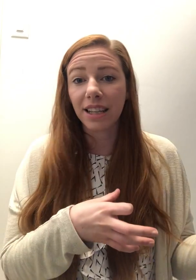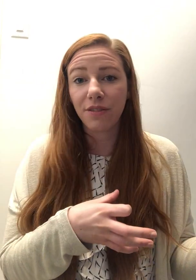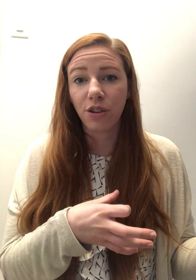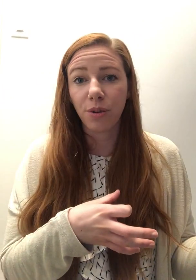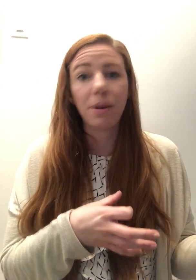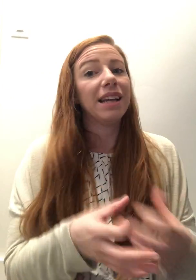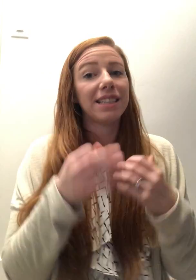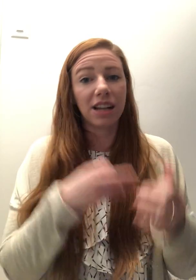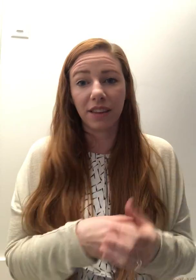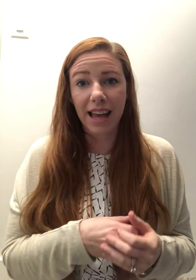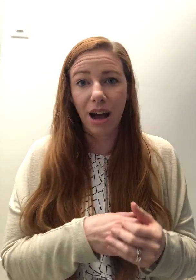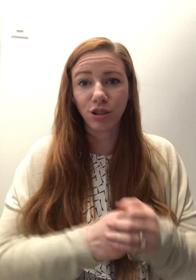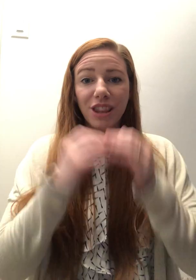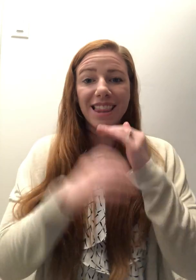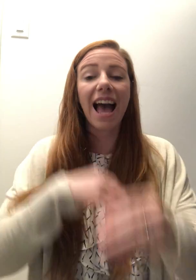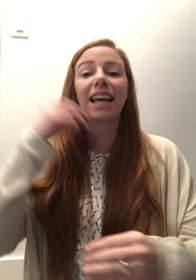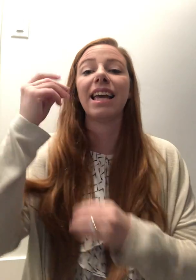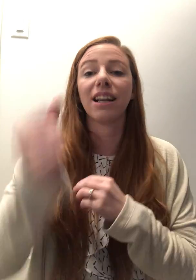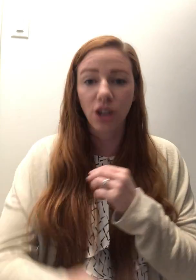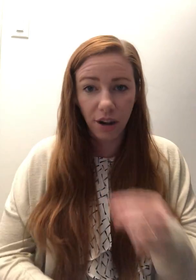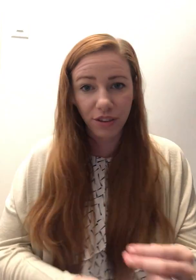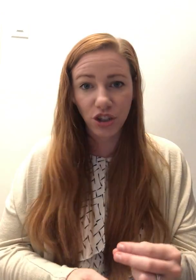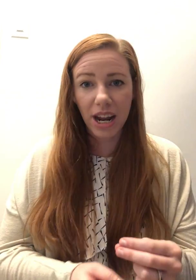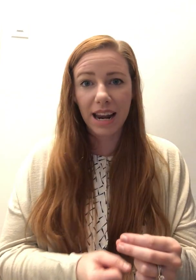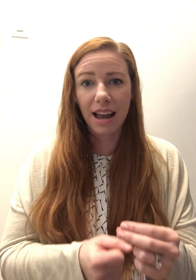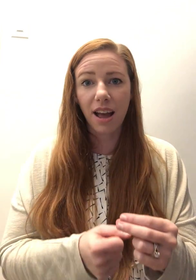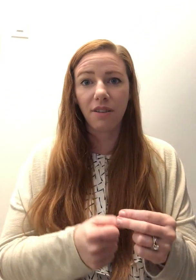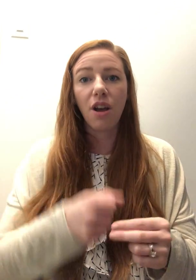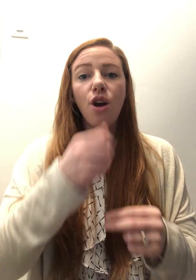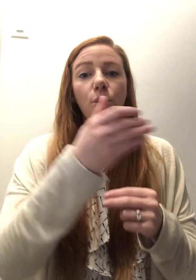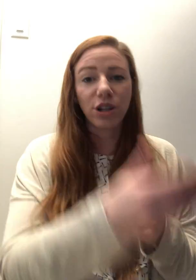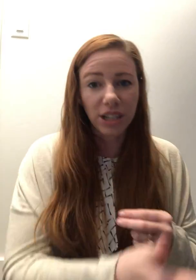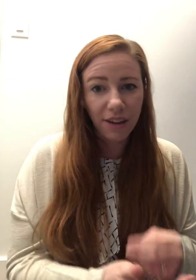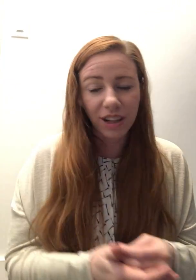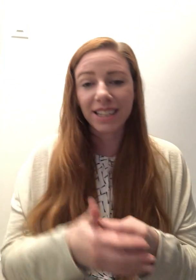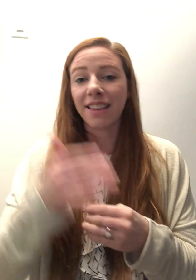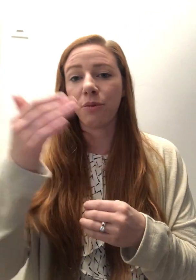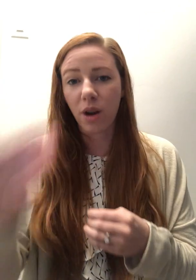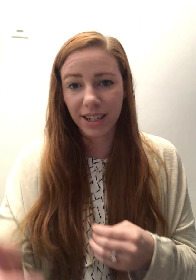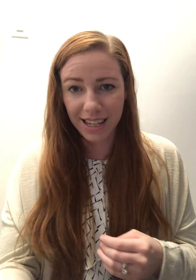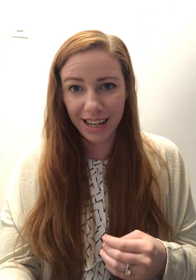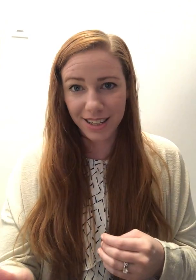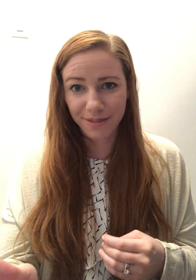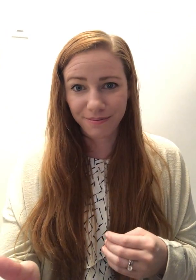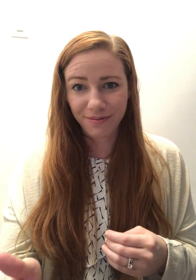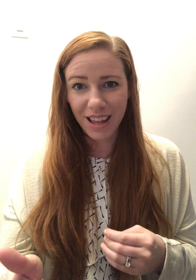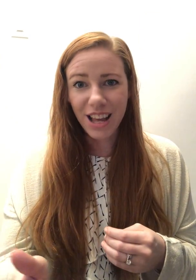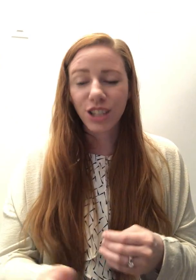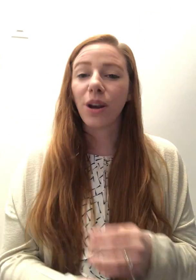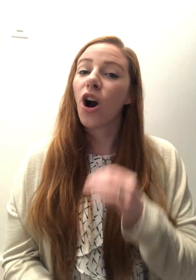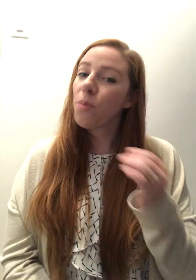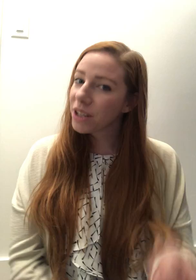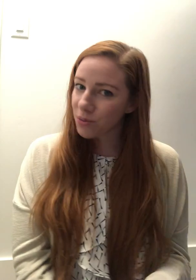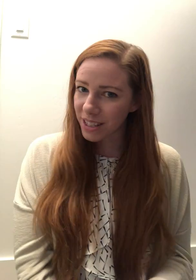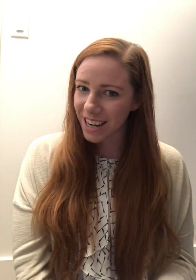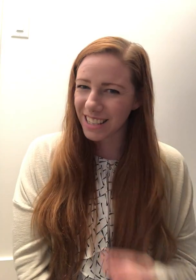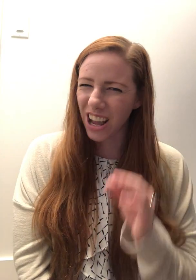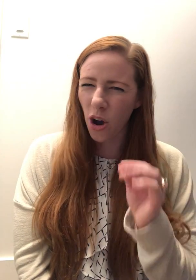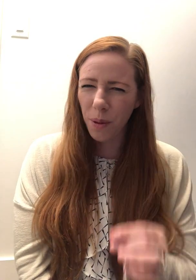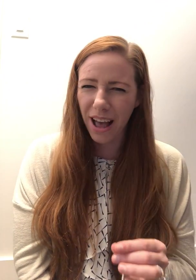the living room, sitting on the couch. That kicks off the chain of watching Netflix and then wanting to eat. So I hope this resonates. I hope it